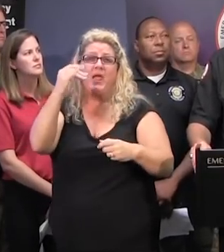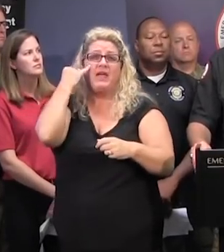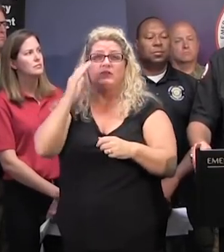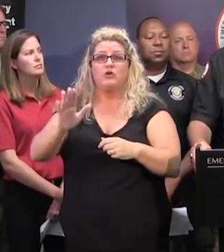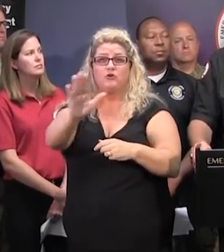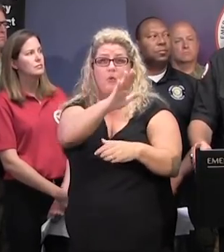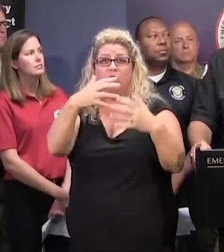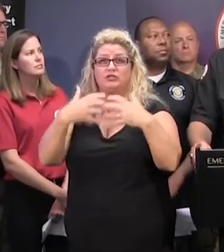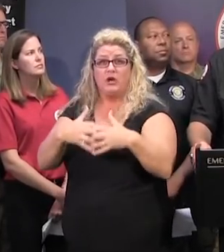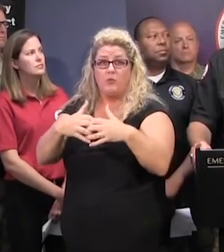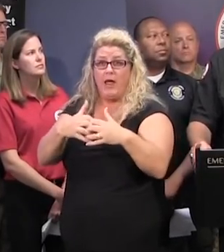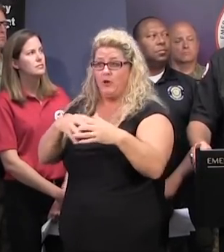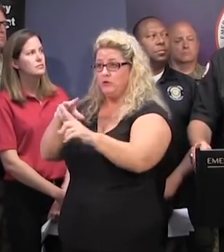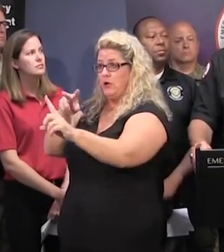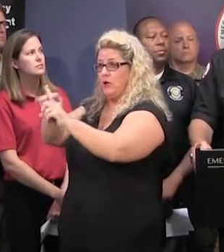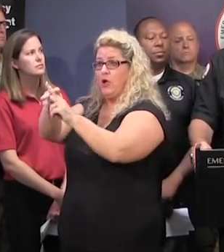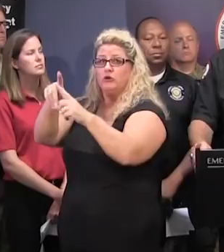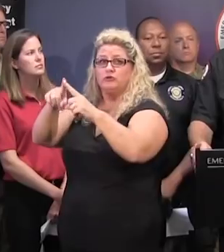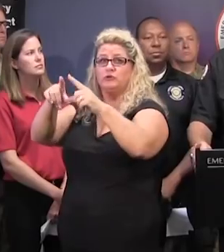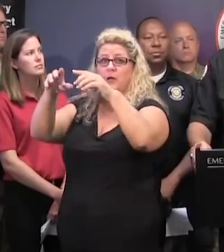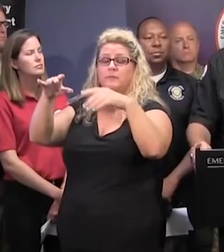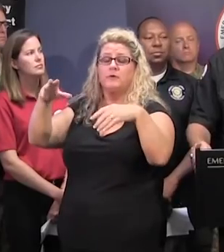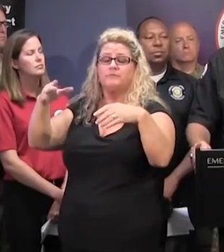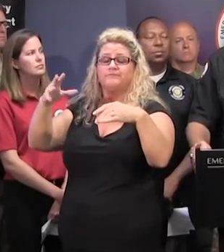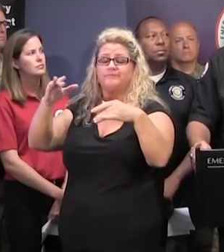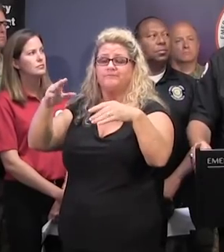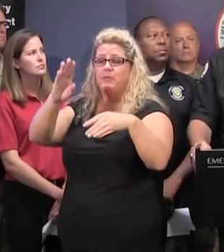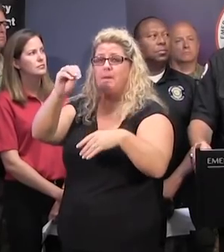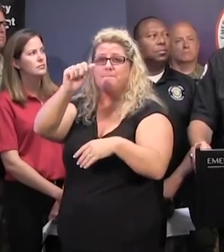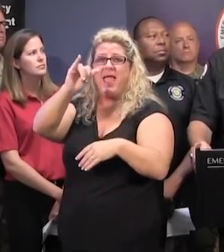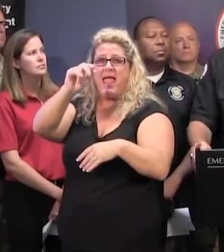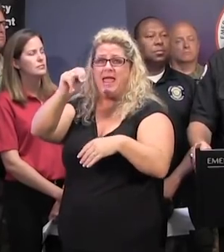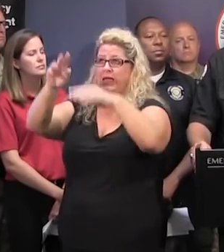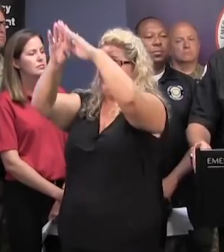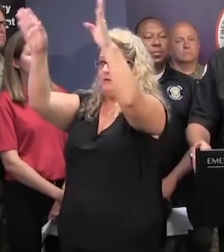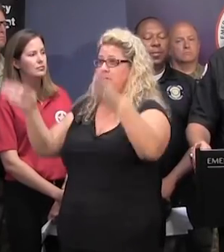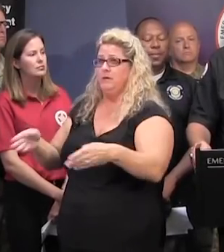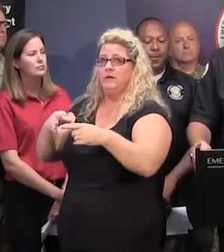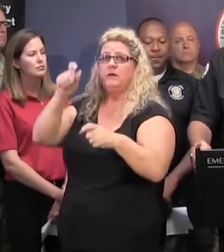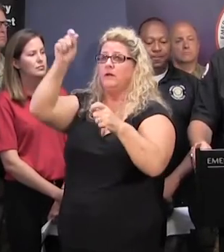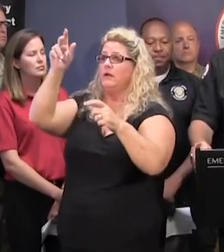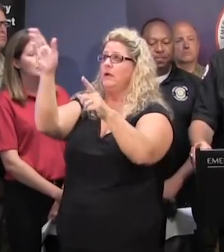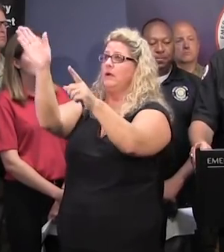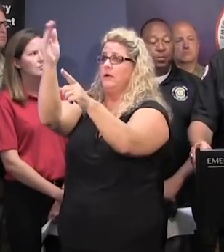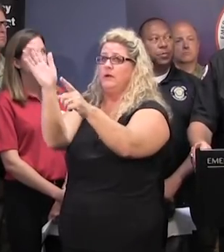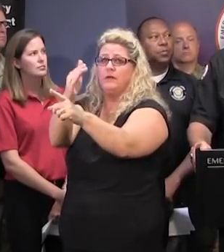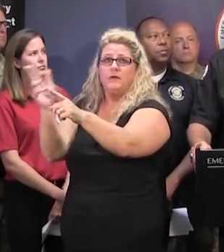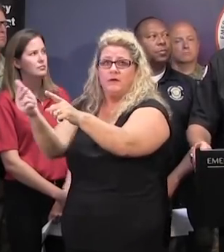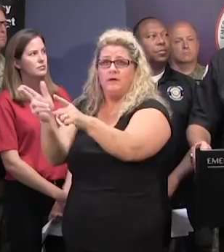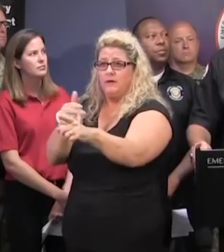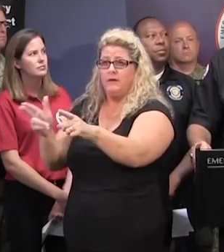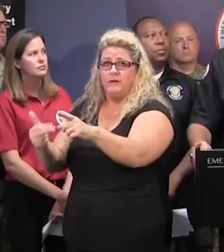the main breaker box of your home, make sure that you switch off the main breaker to your home before starting the generator